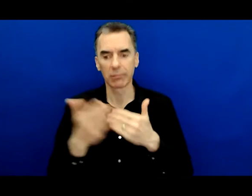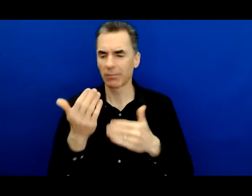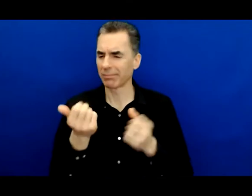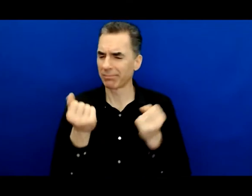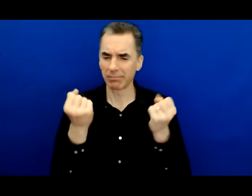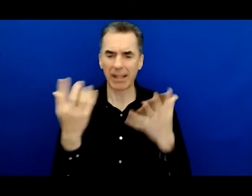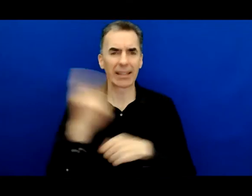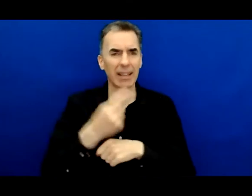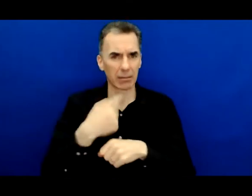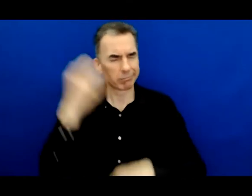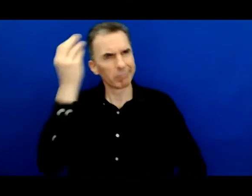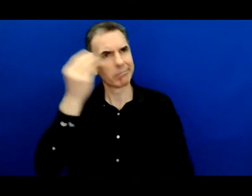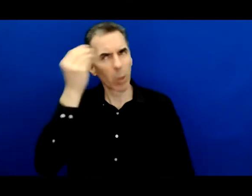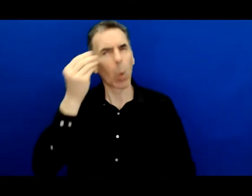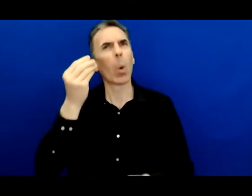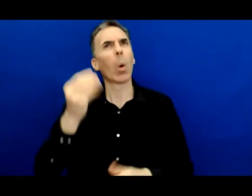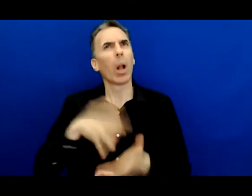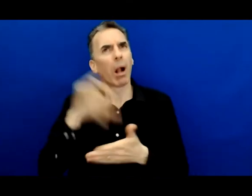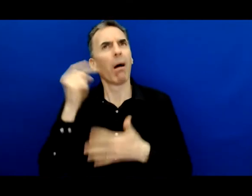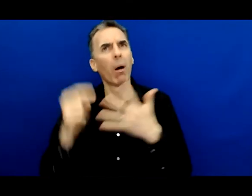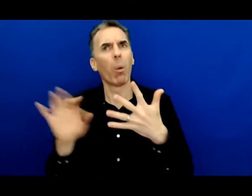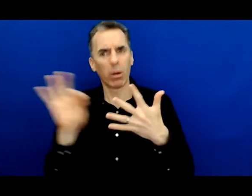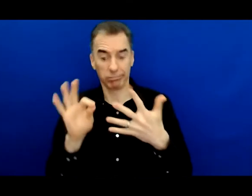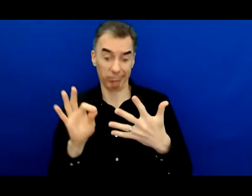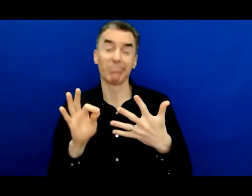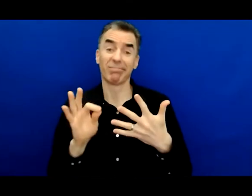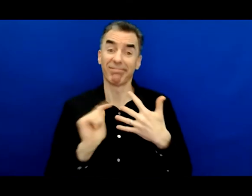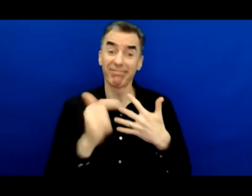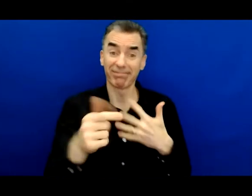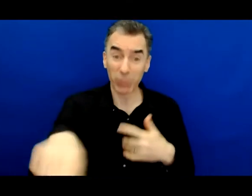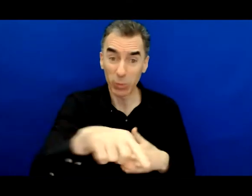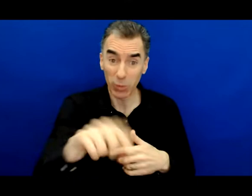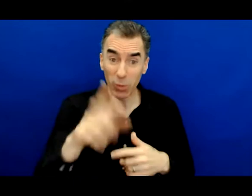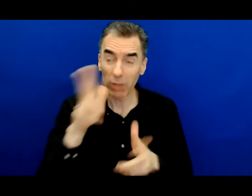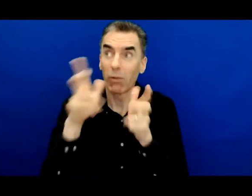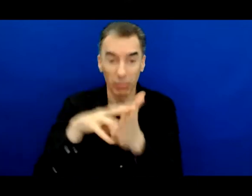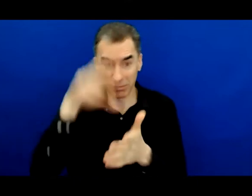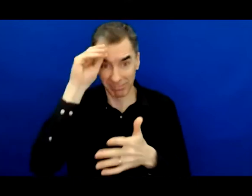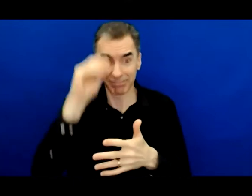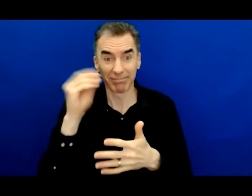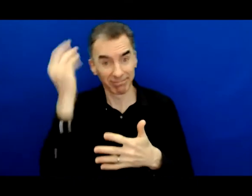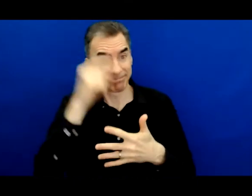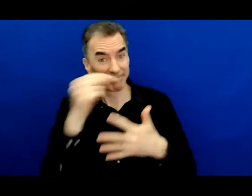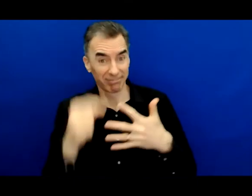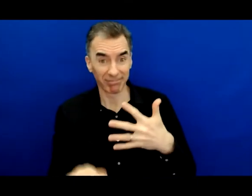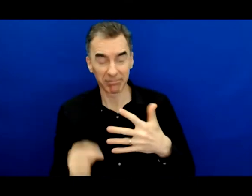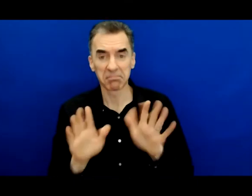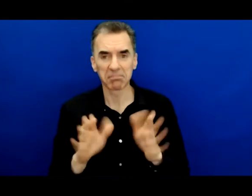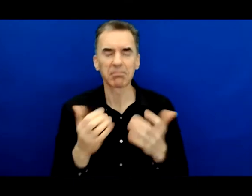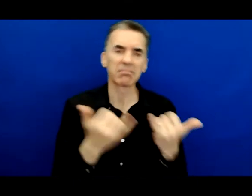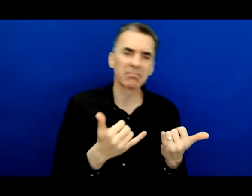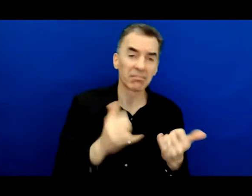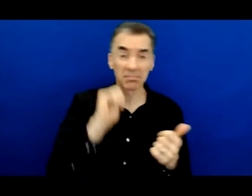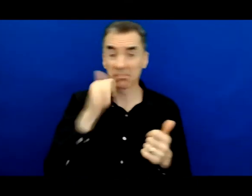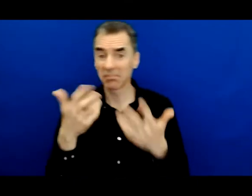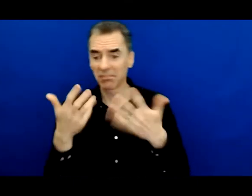and, and informed. You will, you will, you will leave after today and tomorrow wondering, like, okay,